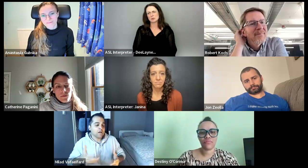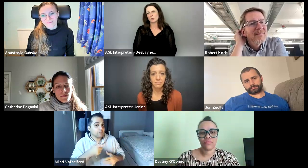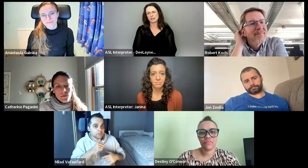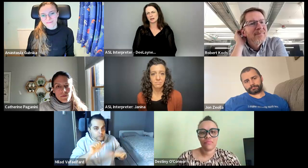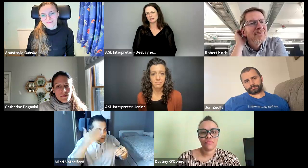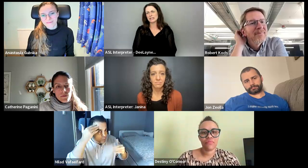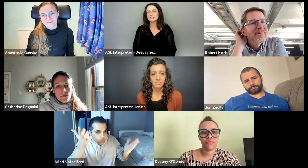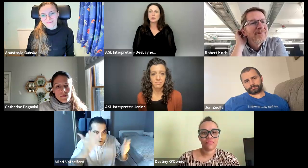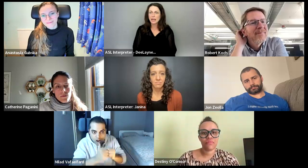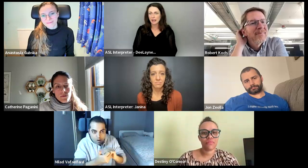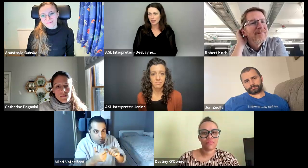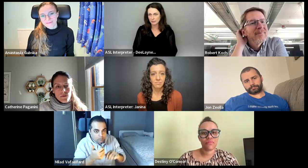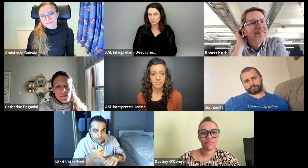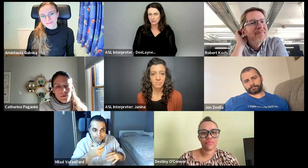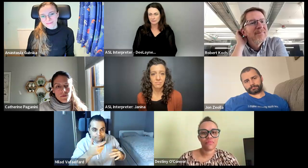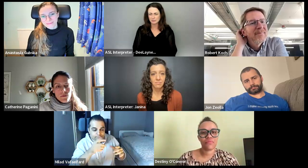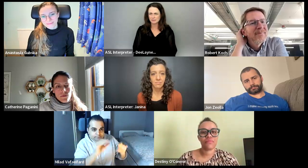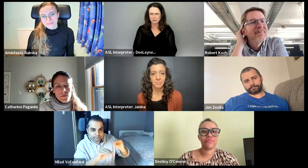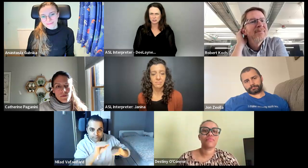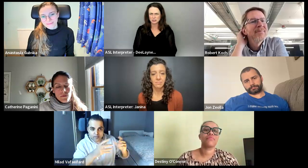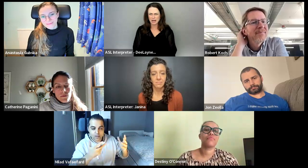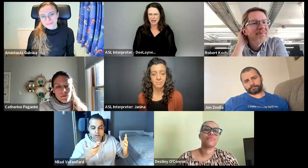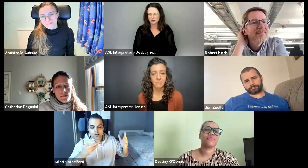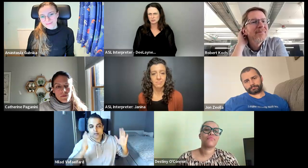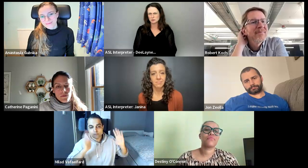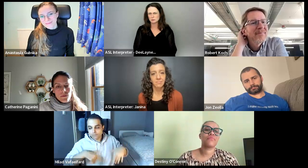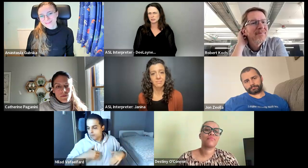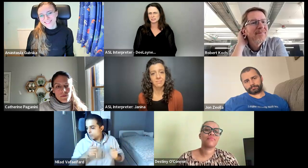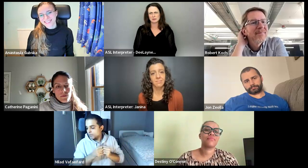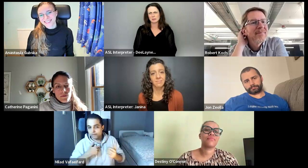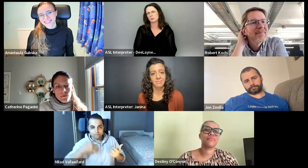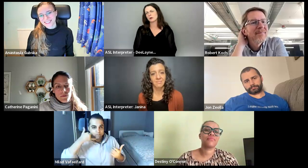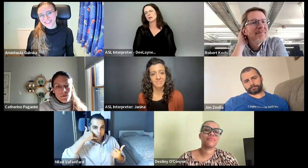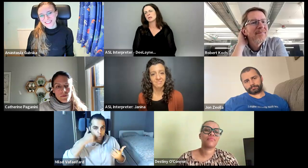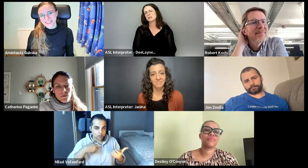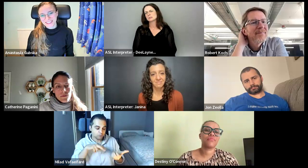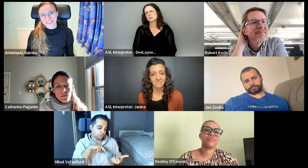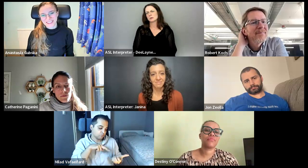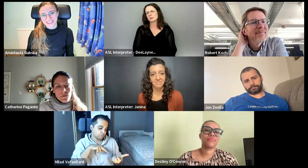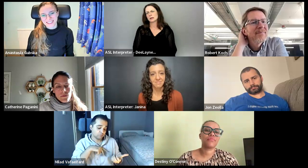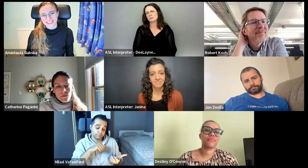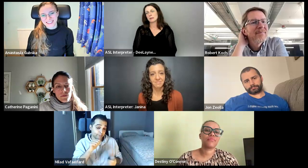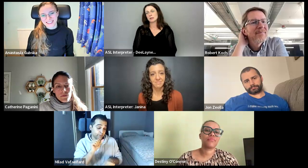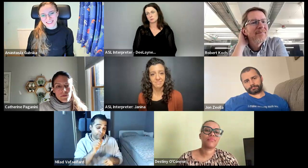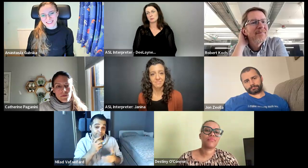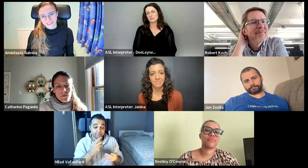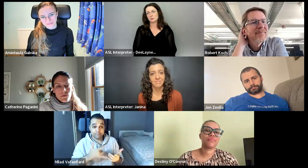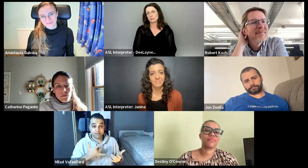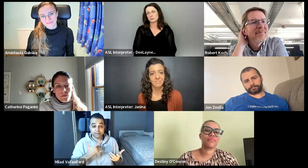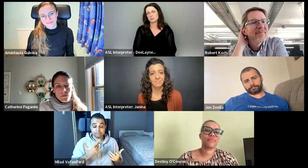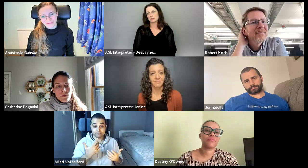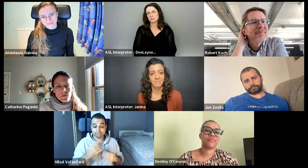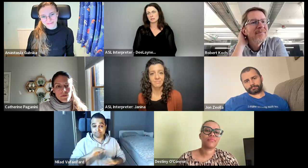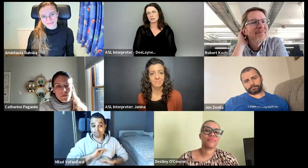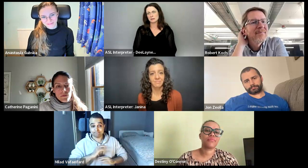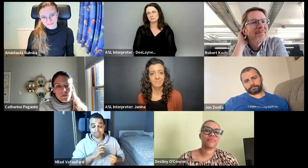it, I'm still working on it and it's okay. I mean, I, I'm, but I'm not really sure how to put it together to make it work. So, um, maybe I'll do it with my phone.